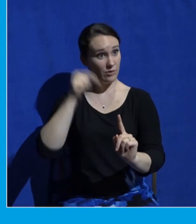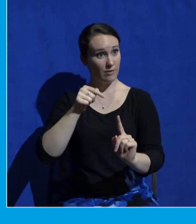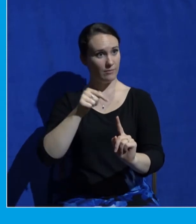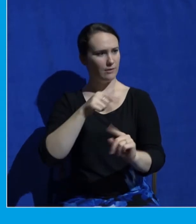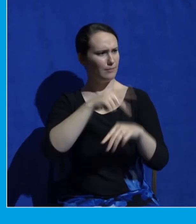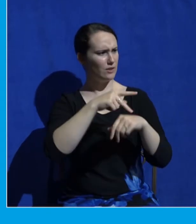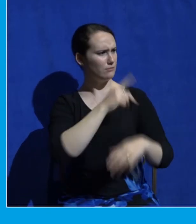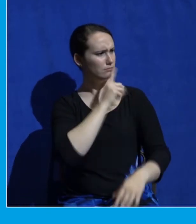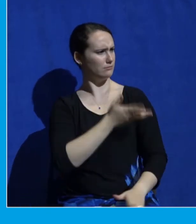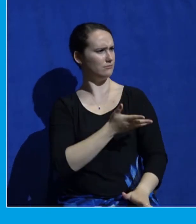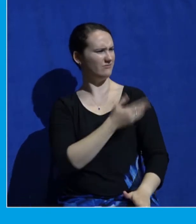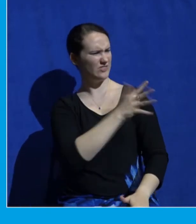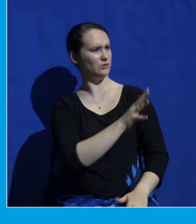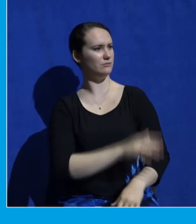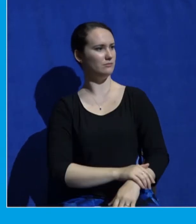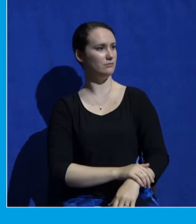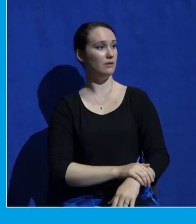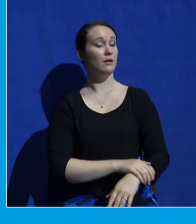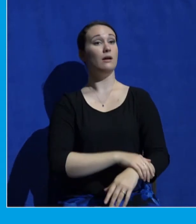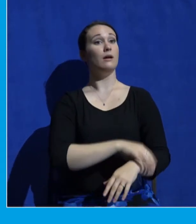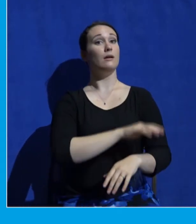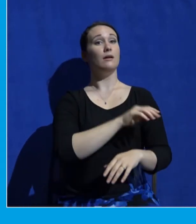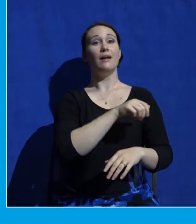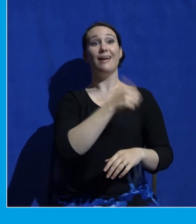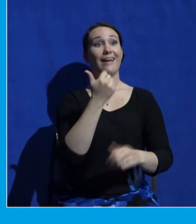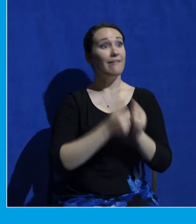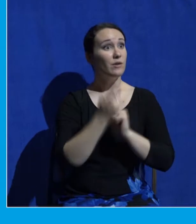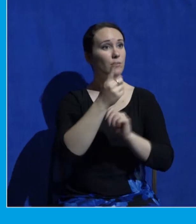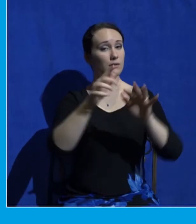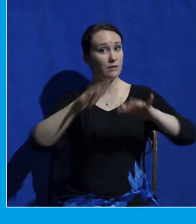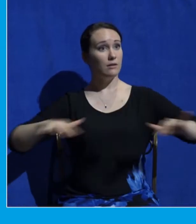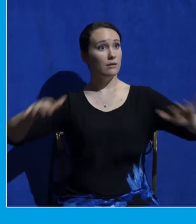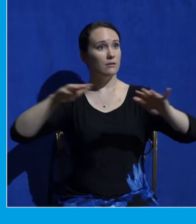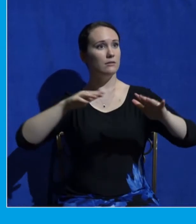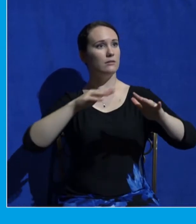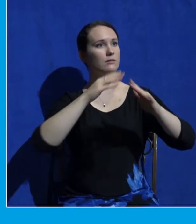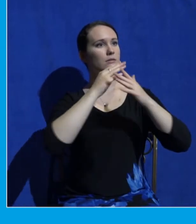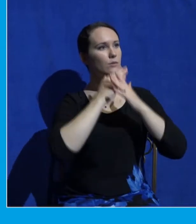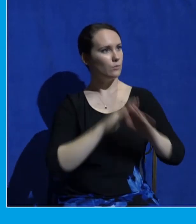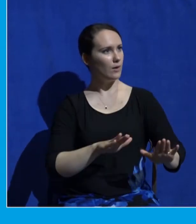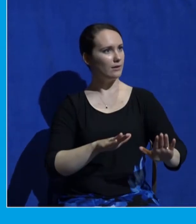Be quiet, everybody. Listen to my son.